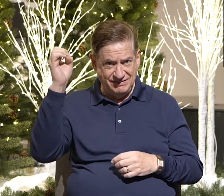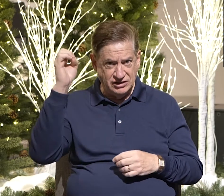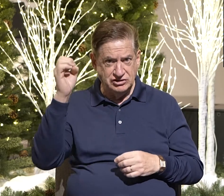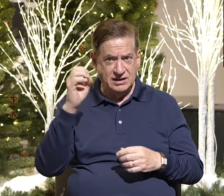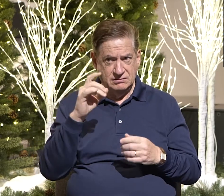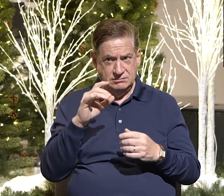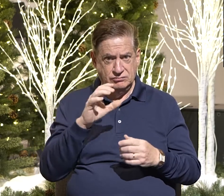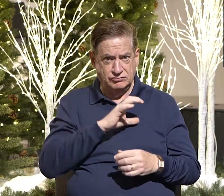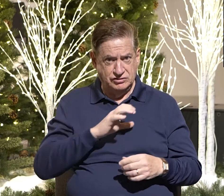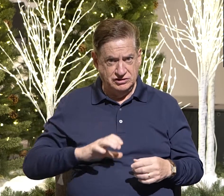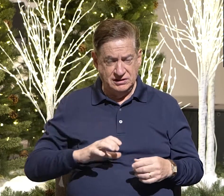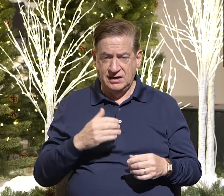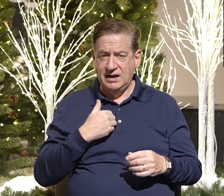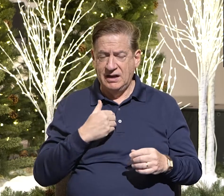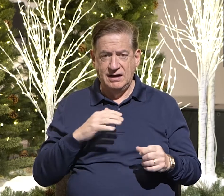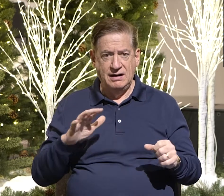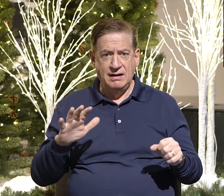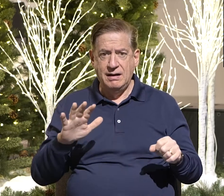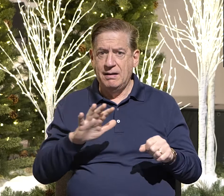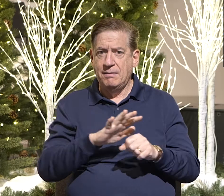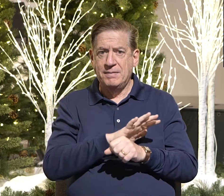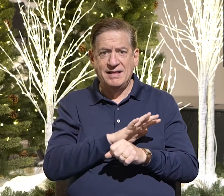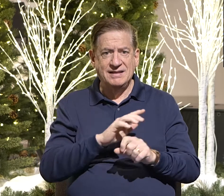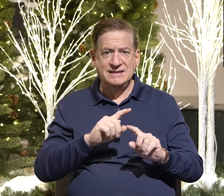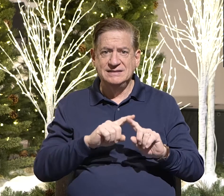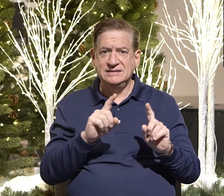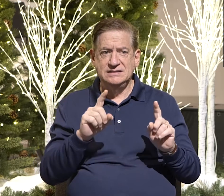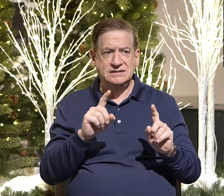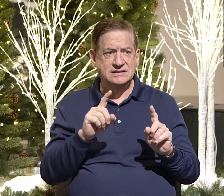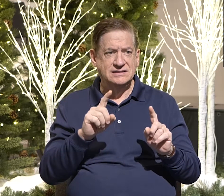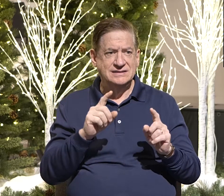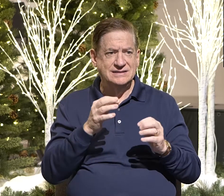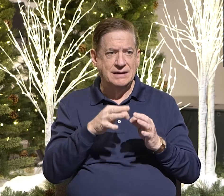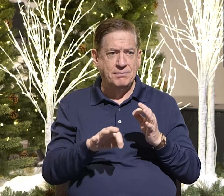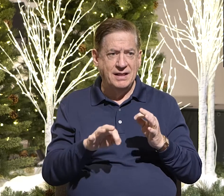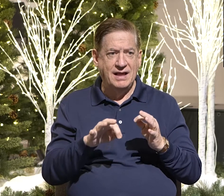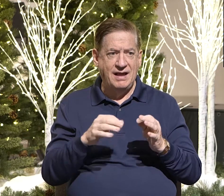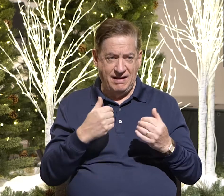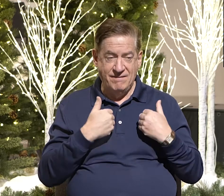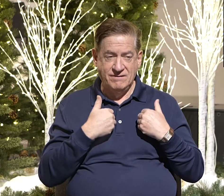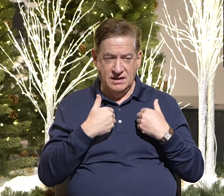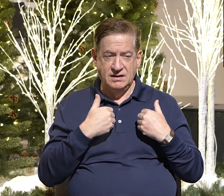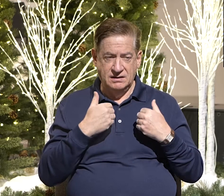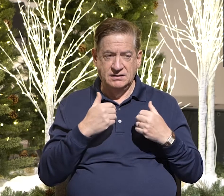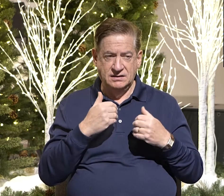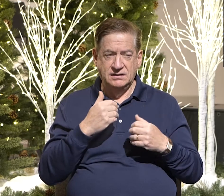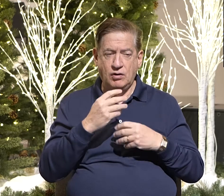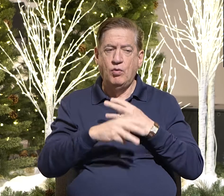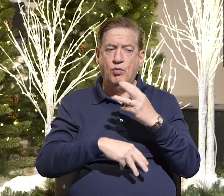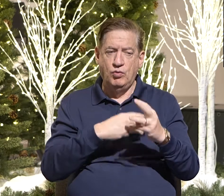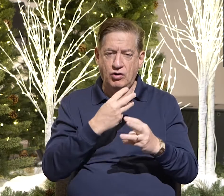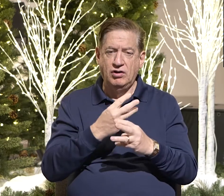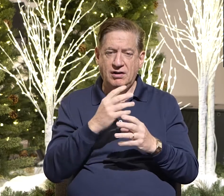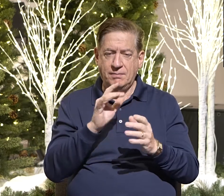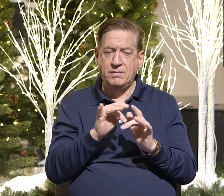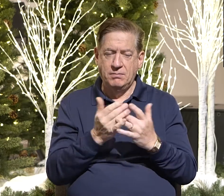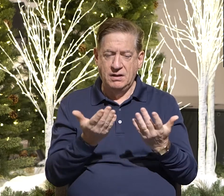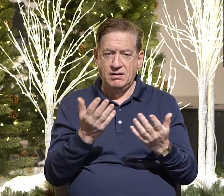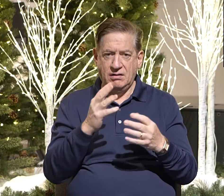had a completely biblical consistent worldview. So, in the reverse, 94% didn't.